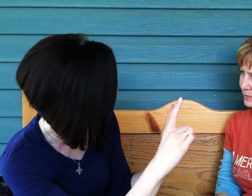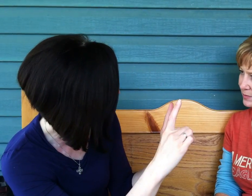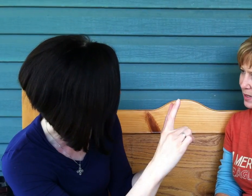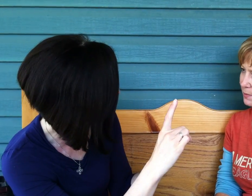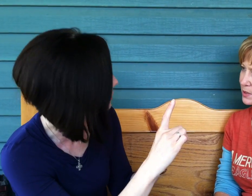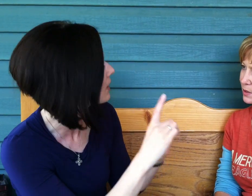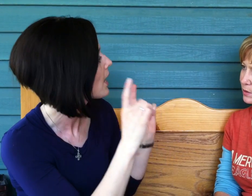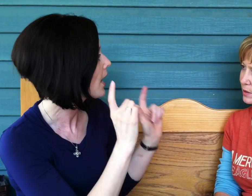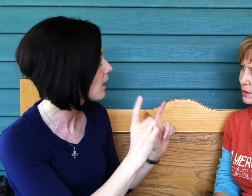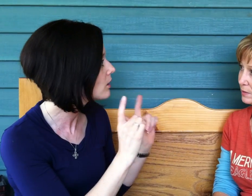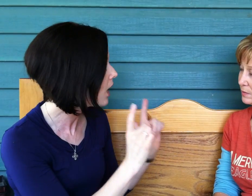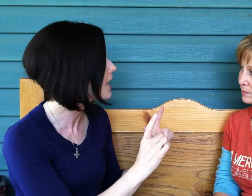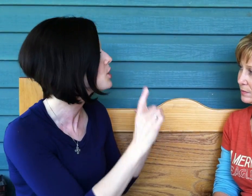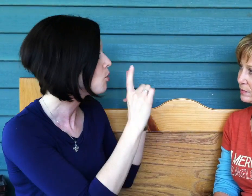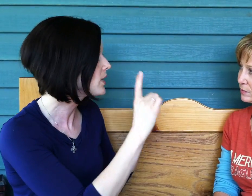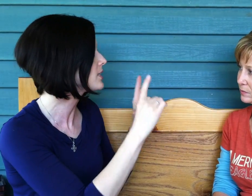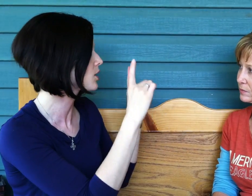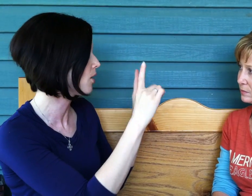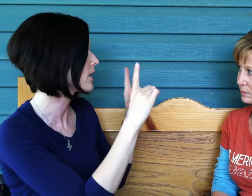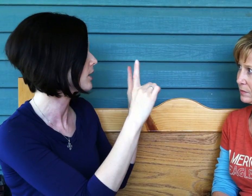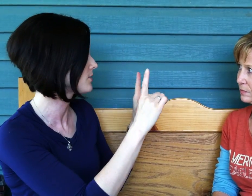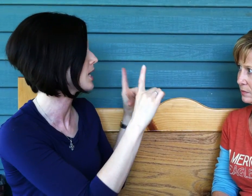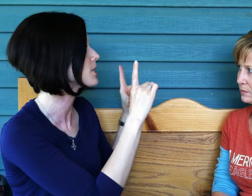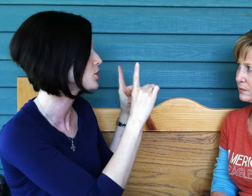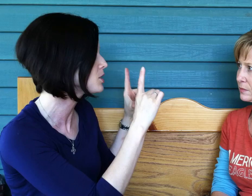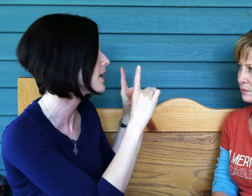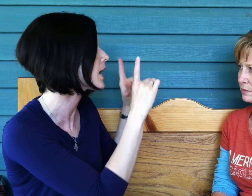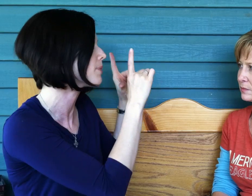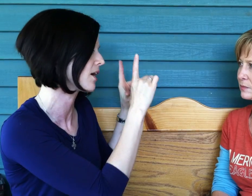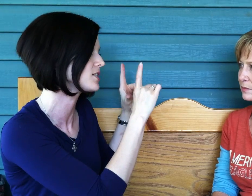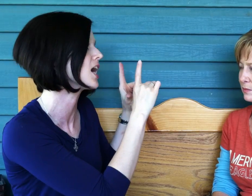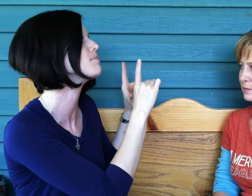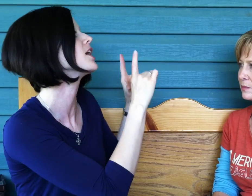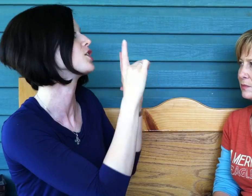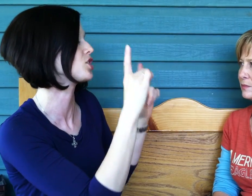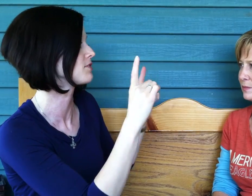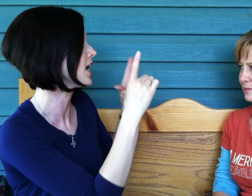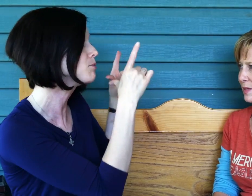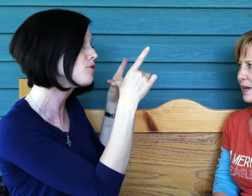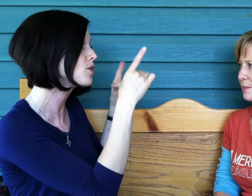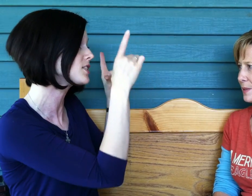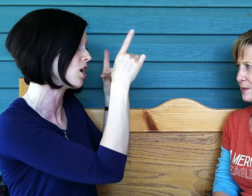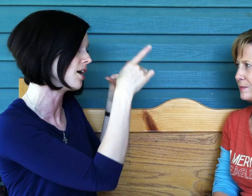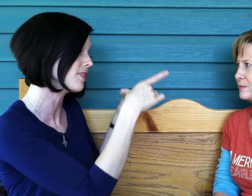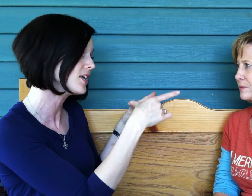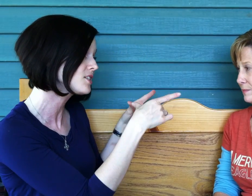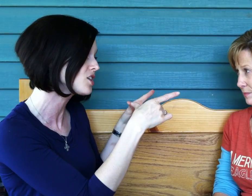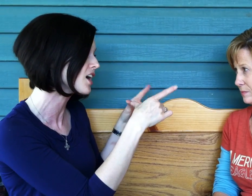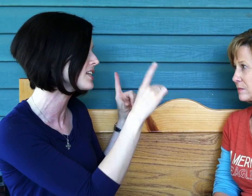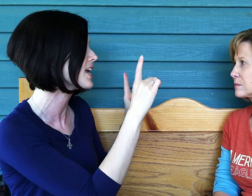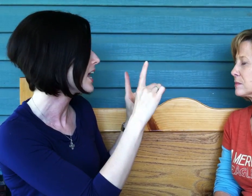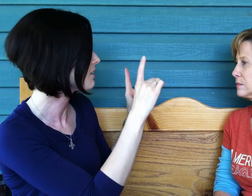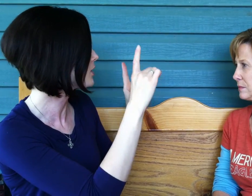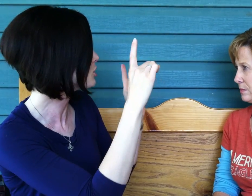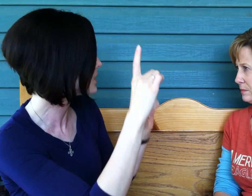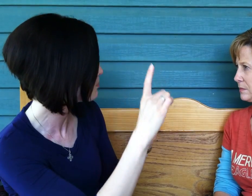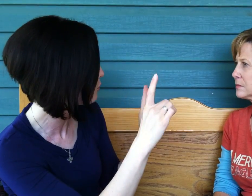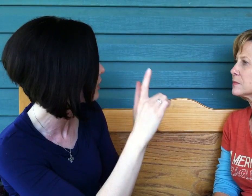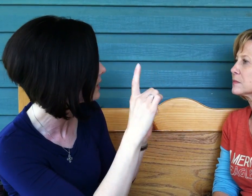focus on one thing. Absolutely. In our lives, we need to go ahead lots of times and just make a paradigm shift. I'm focusing on this darkness and if just stepped over a